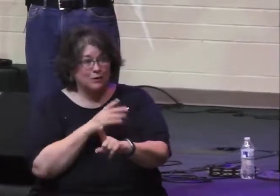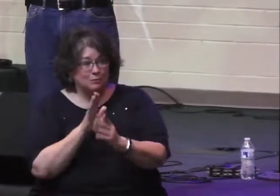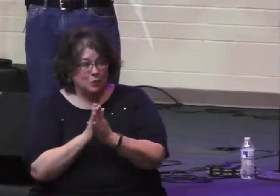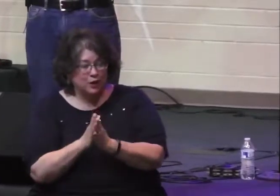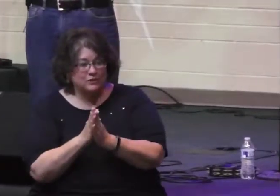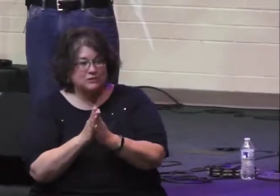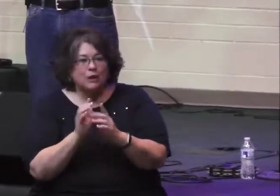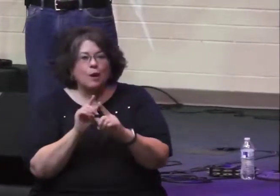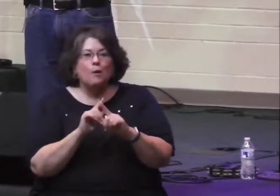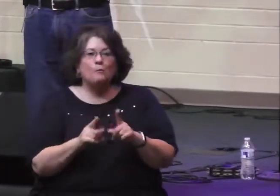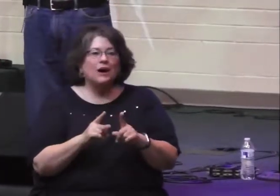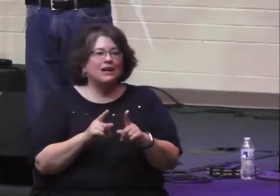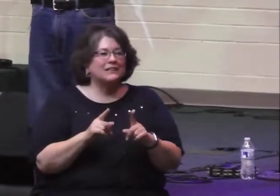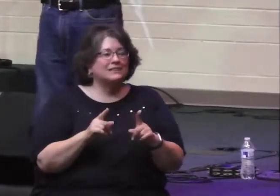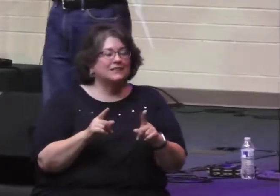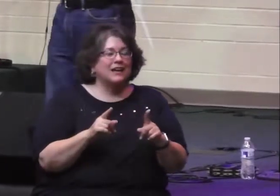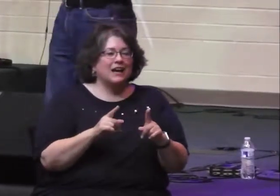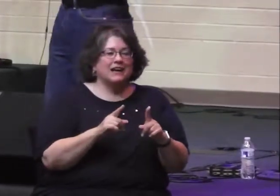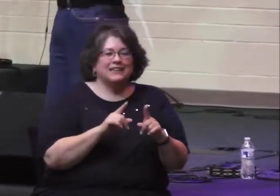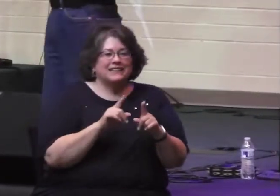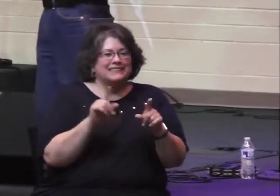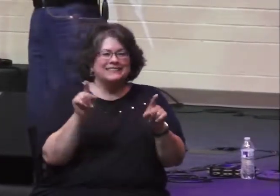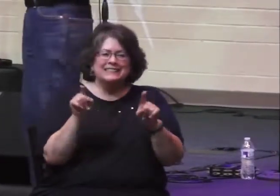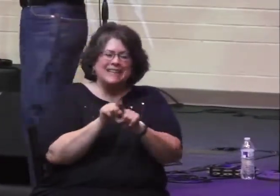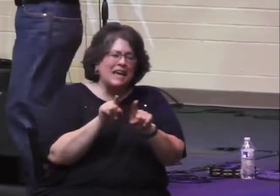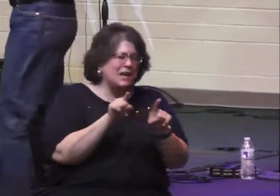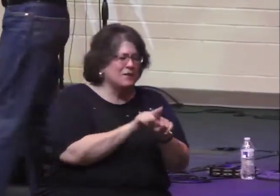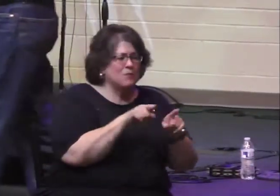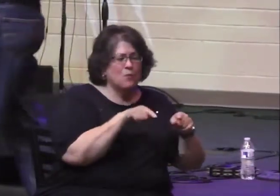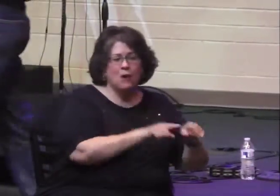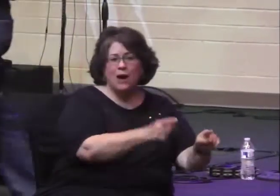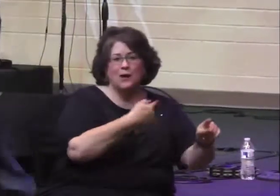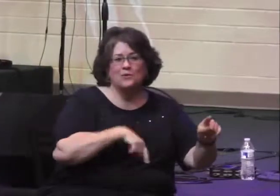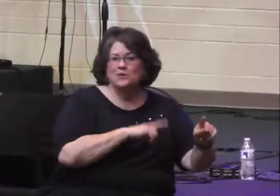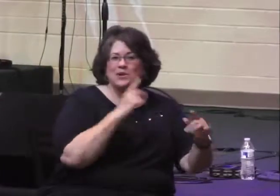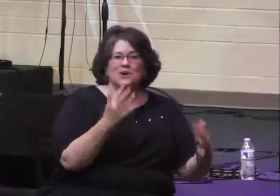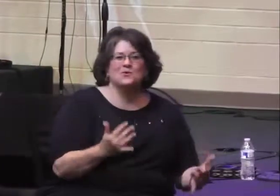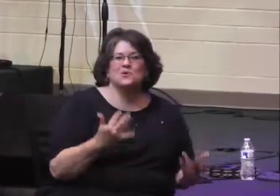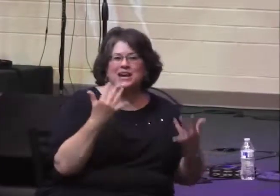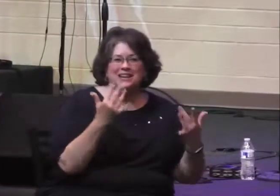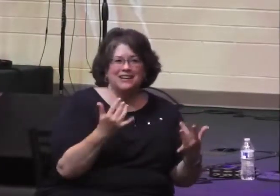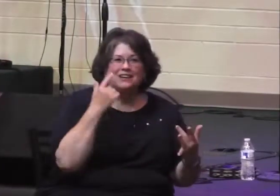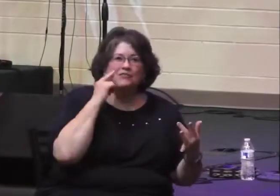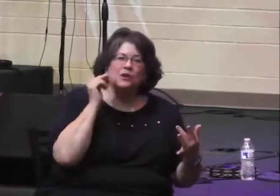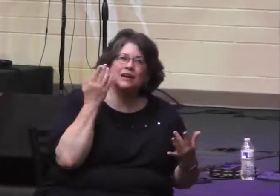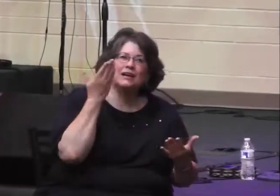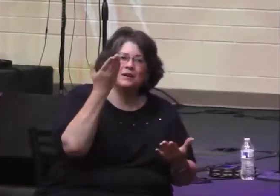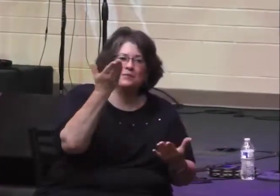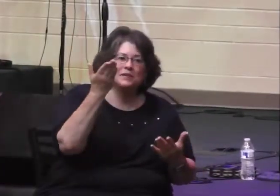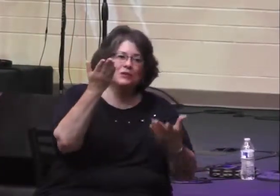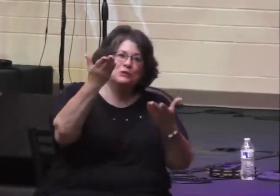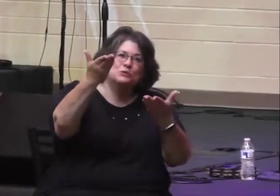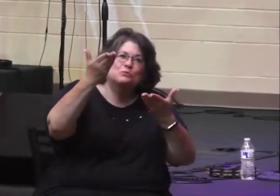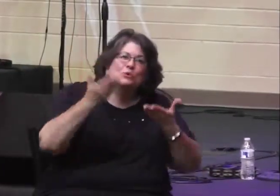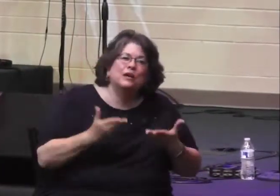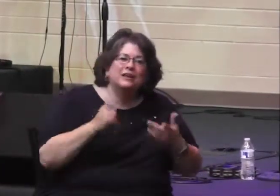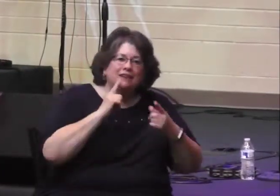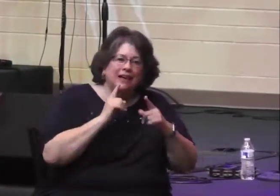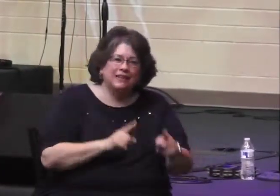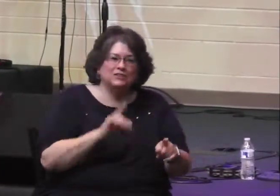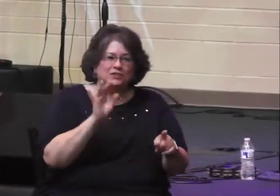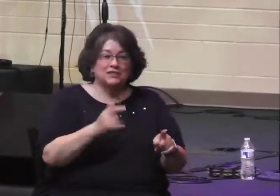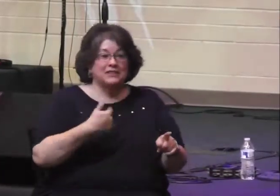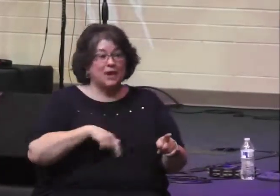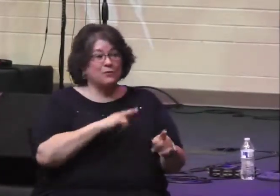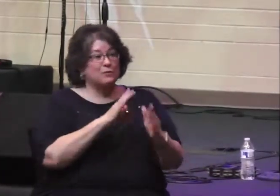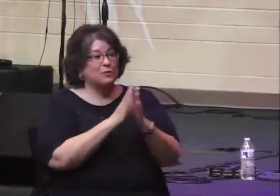the answer to our prayers, but just as much as we wait expectantly on God to bring